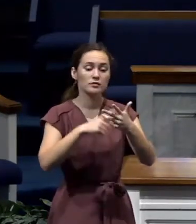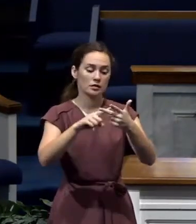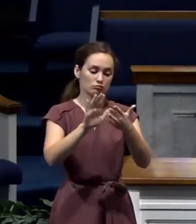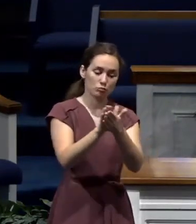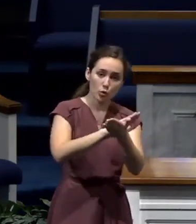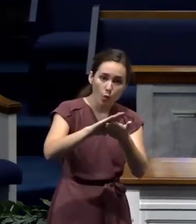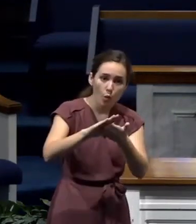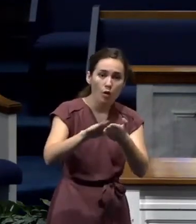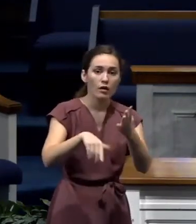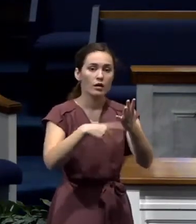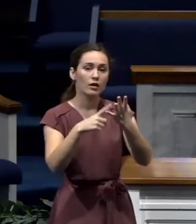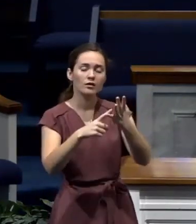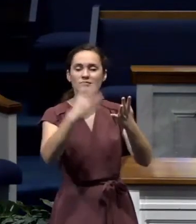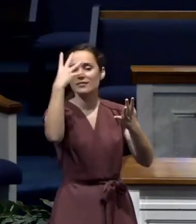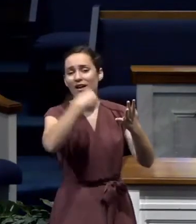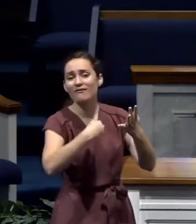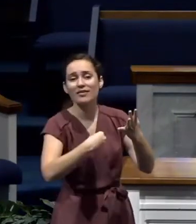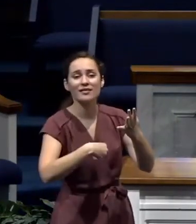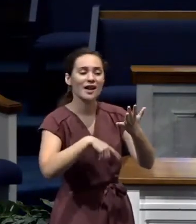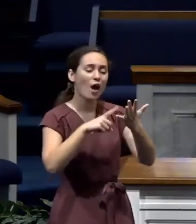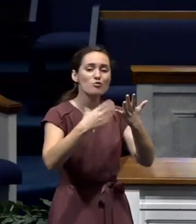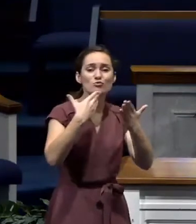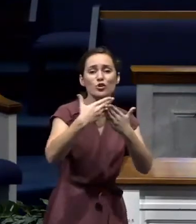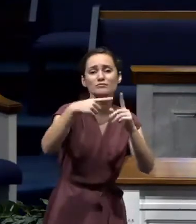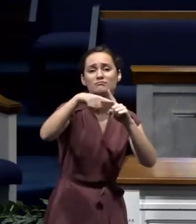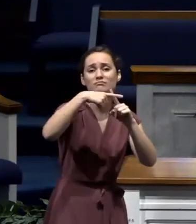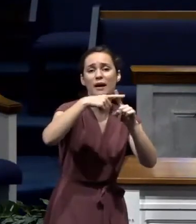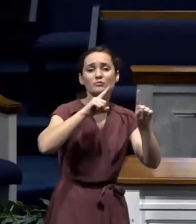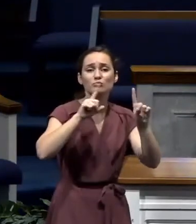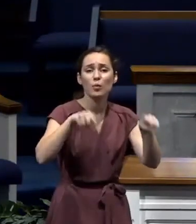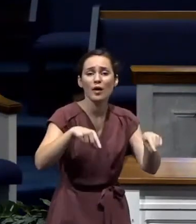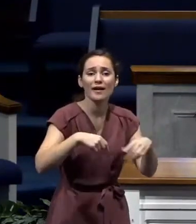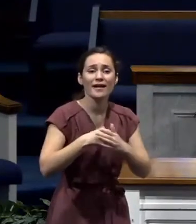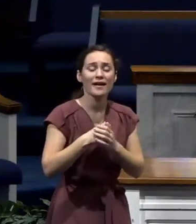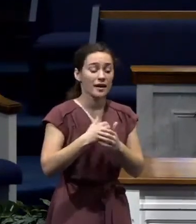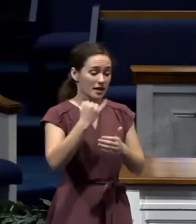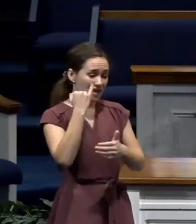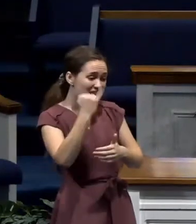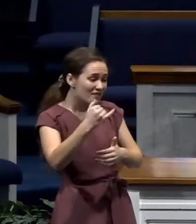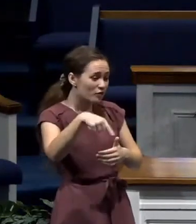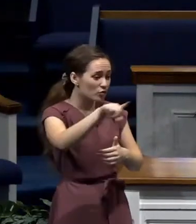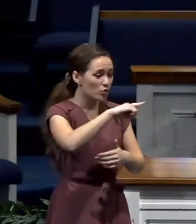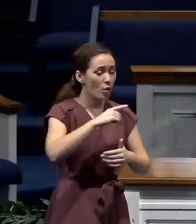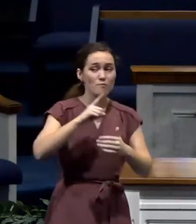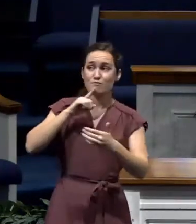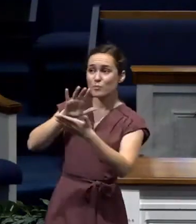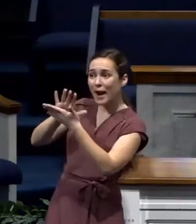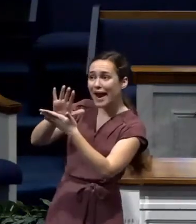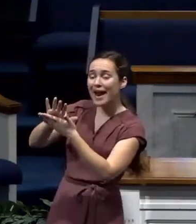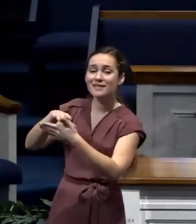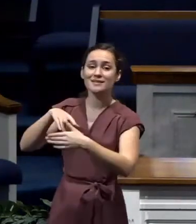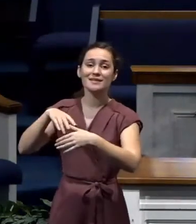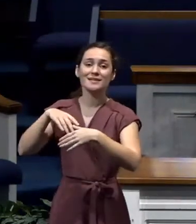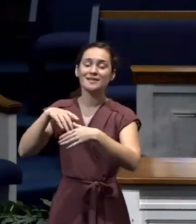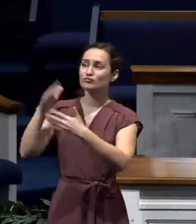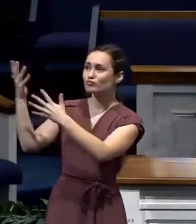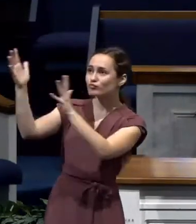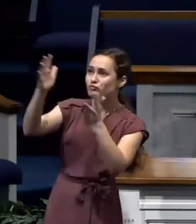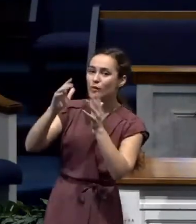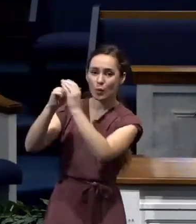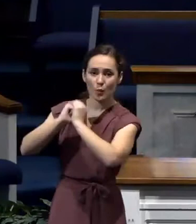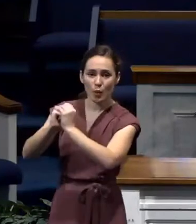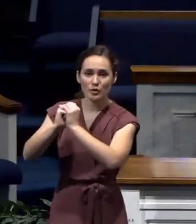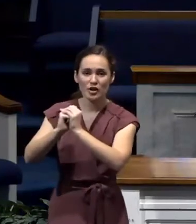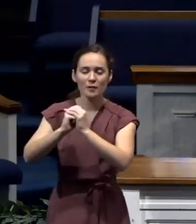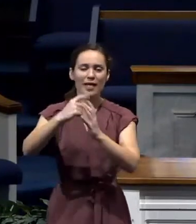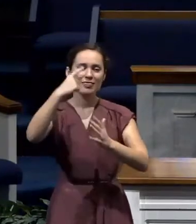What sort of things are of lovely and of good report? If there be any virtue, if there be any praise, think on these things. Basically, what Paul's saying is don't